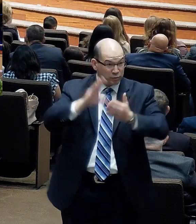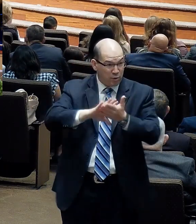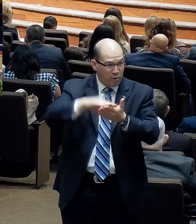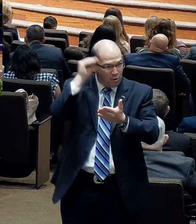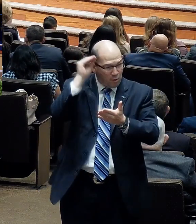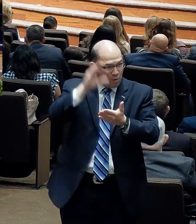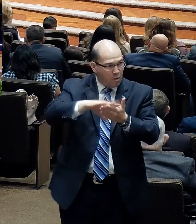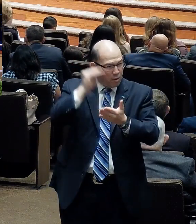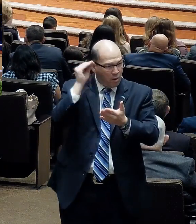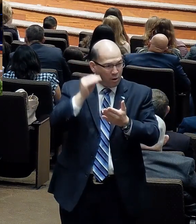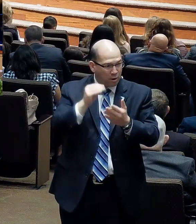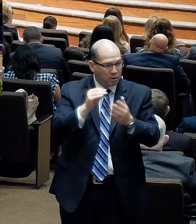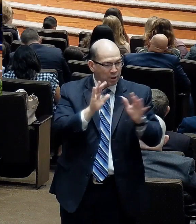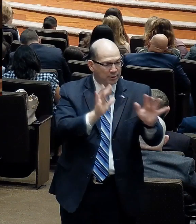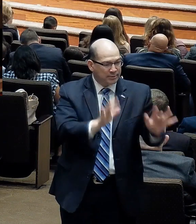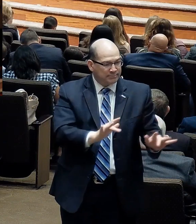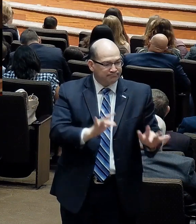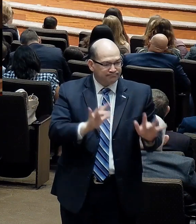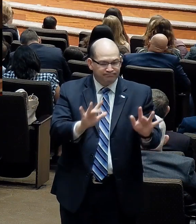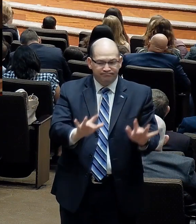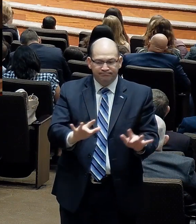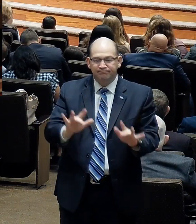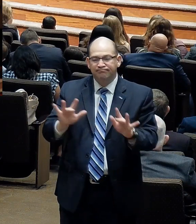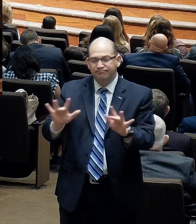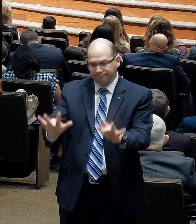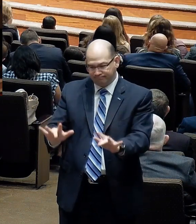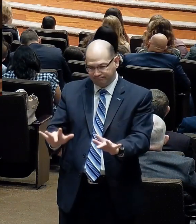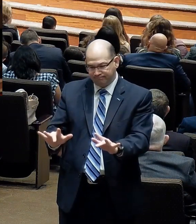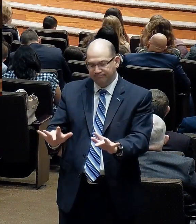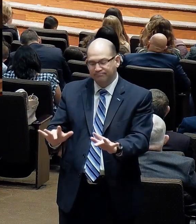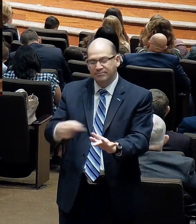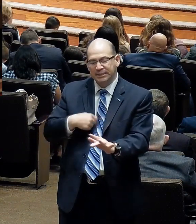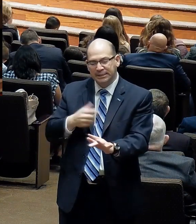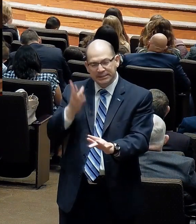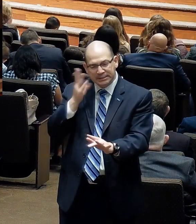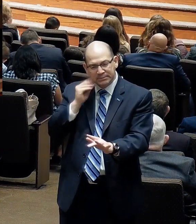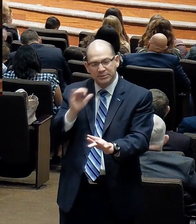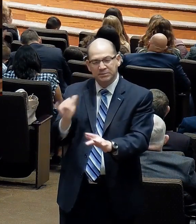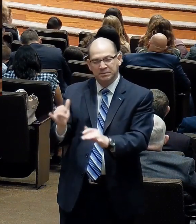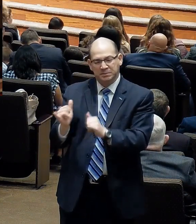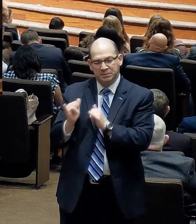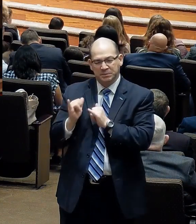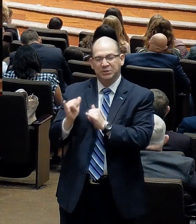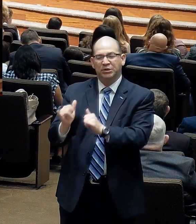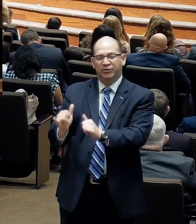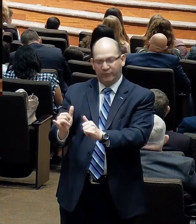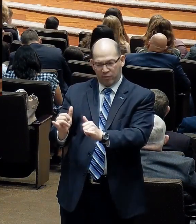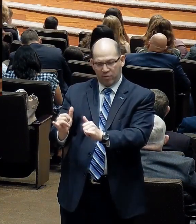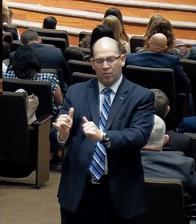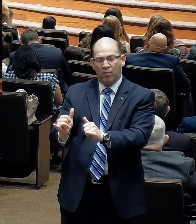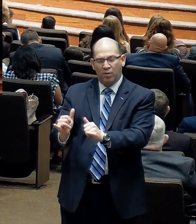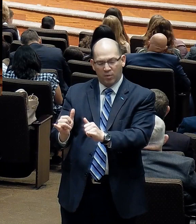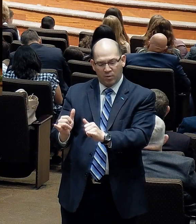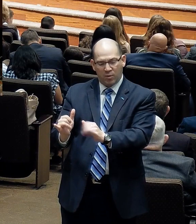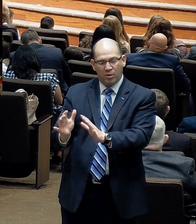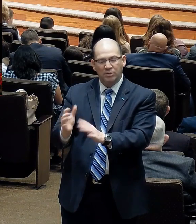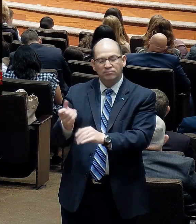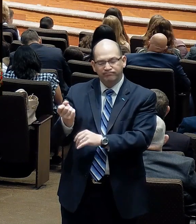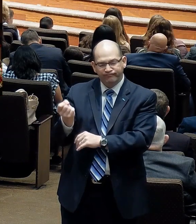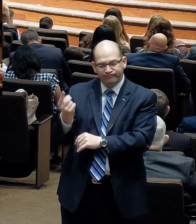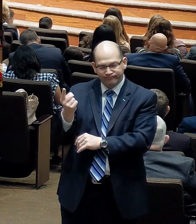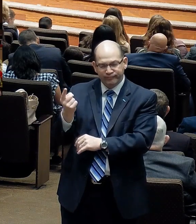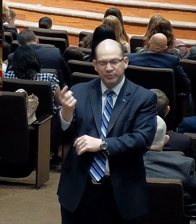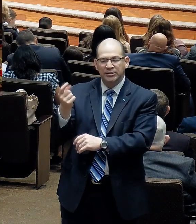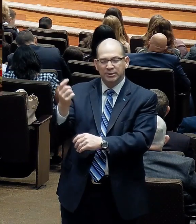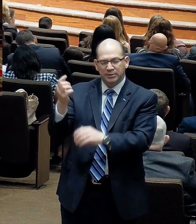other people's trials. Undoubtedly, as your family walked several years ago through the trial of Larry's cancer, that has caused you, not that you didn't care for people